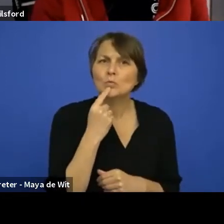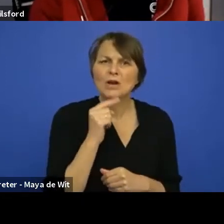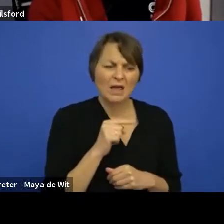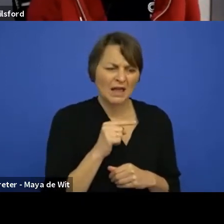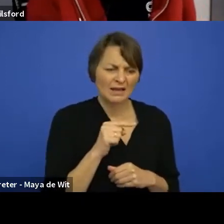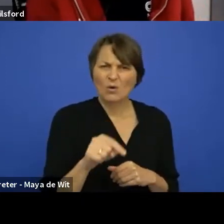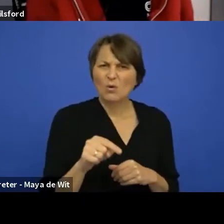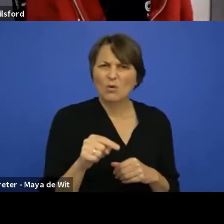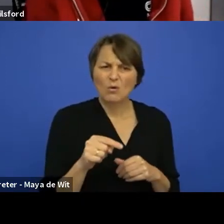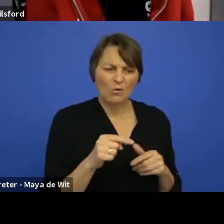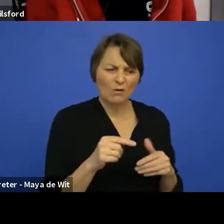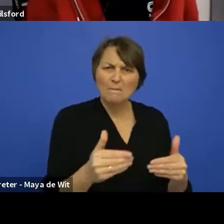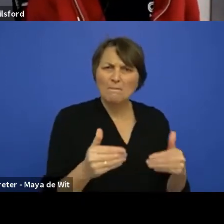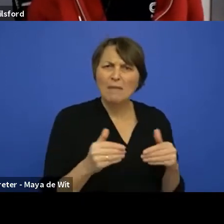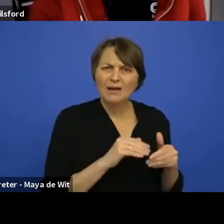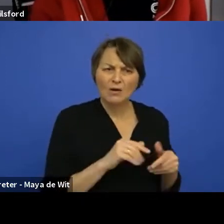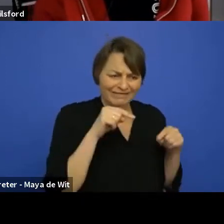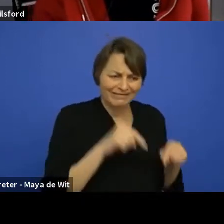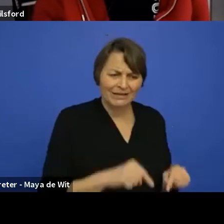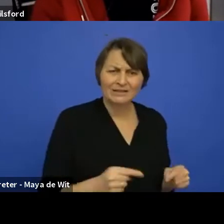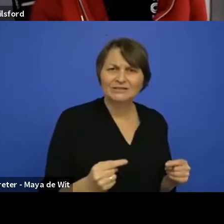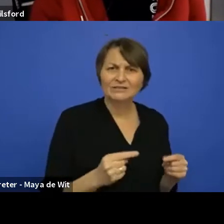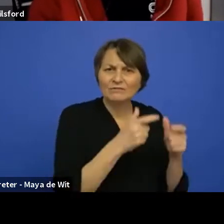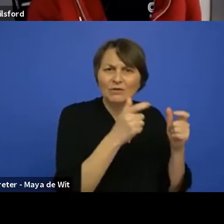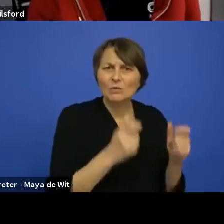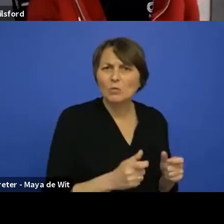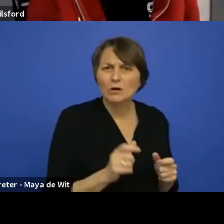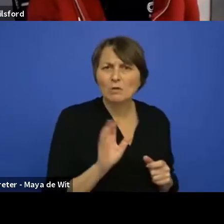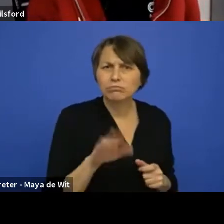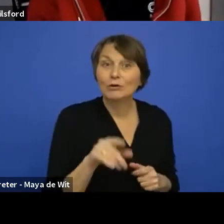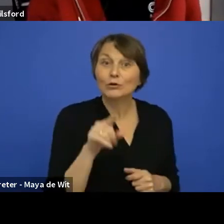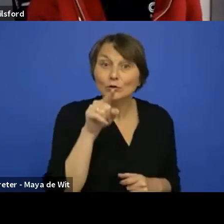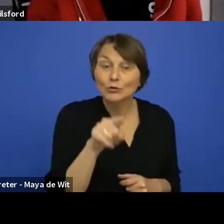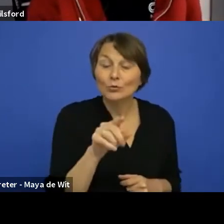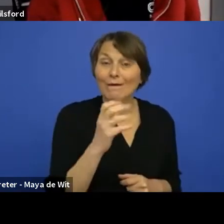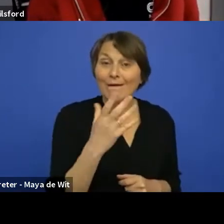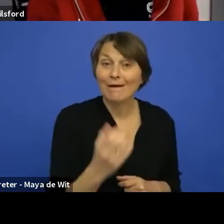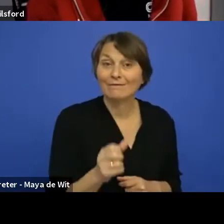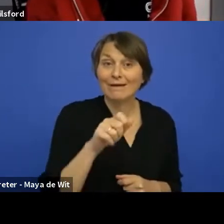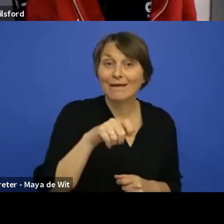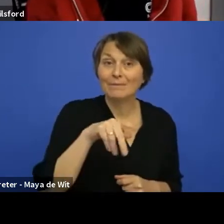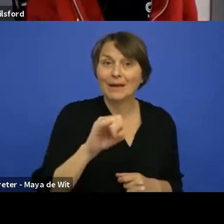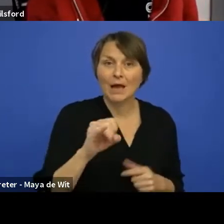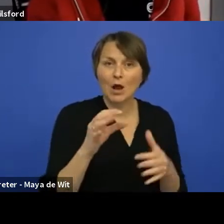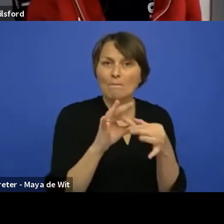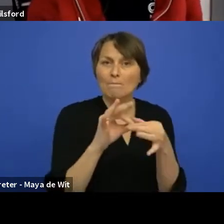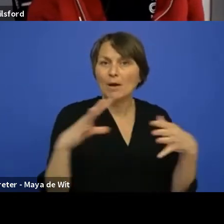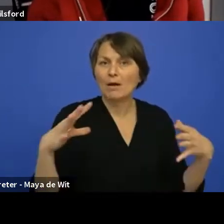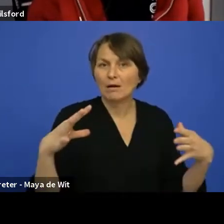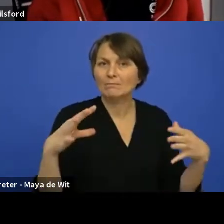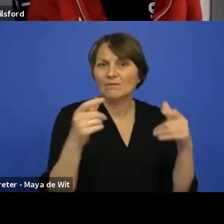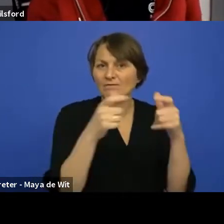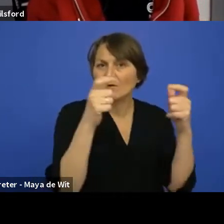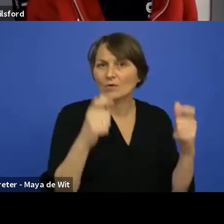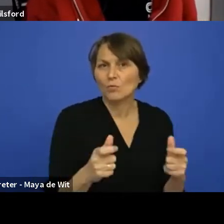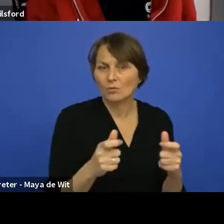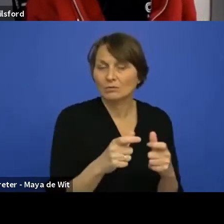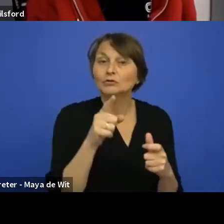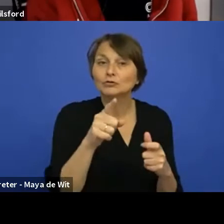you, you use the API that doesn't depend on any framework. And if you want to build a property editor, you should be free to use view of